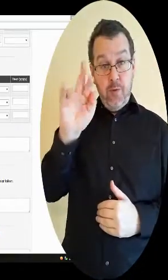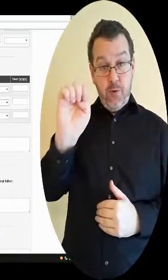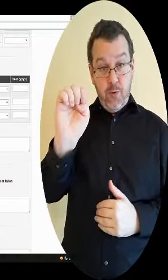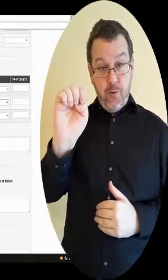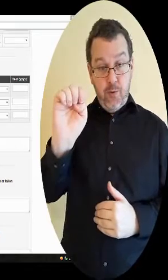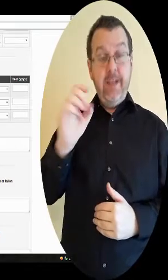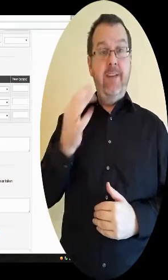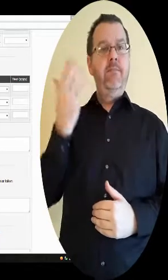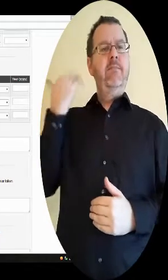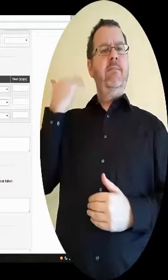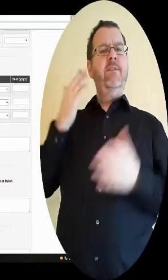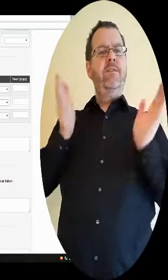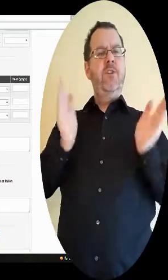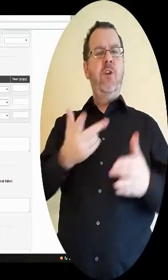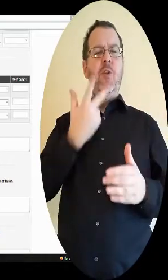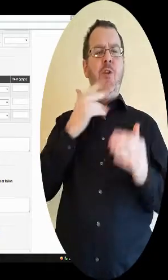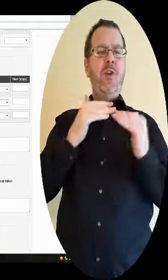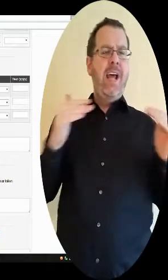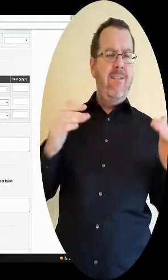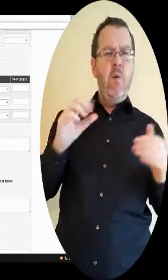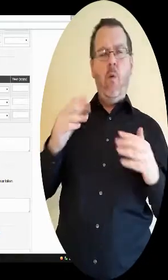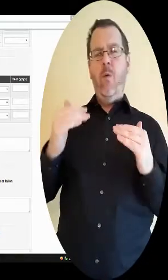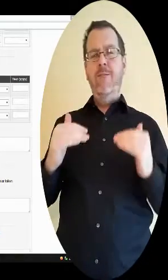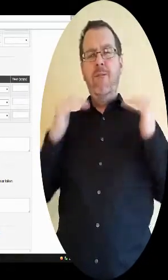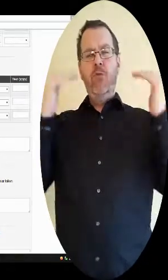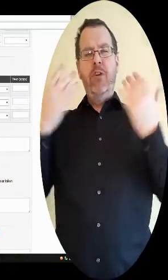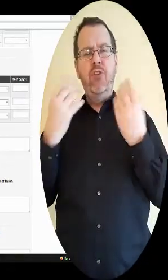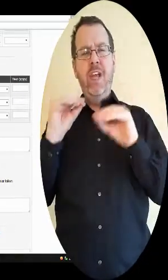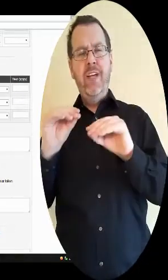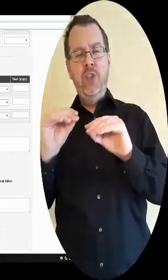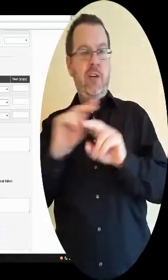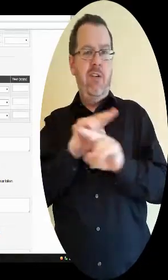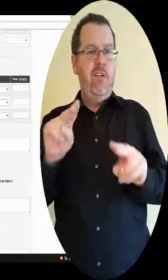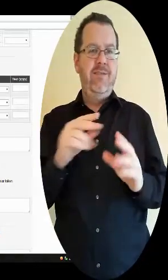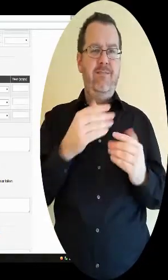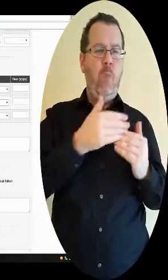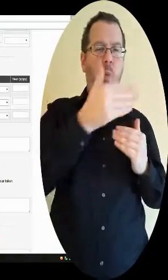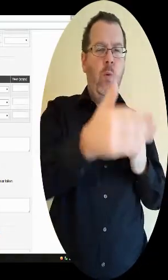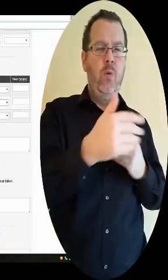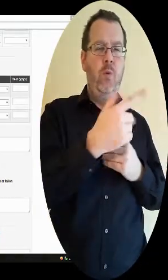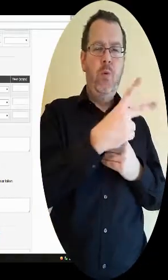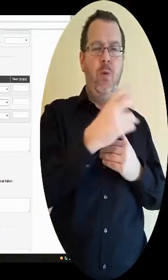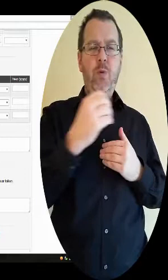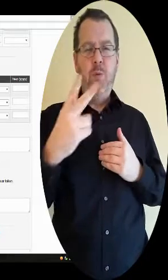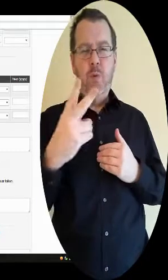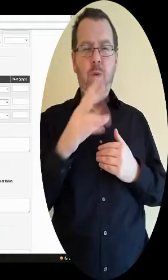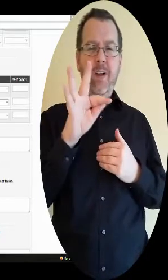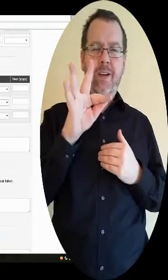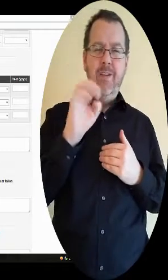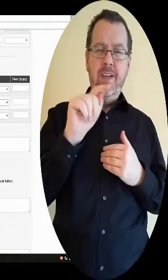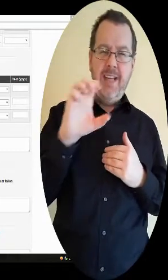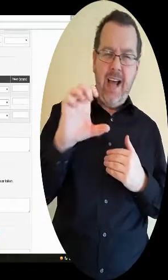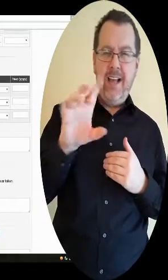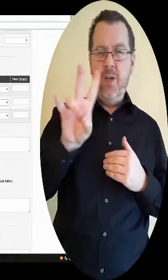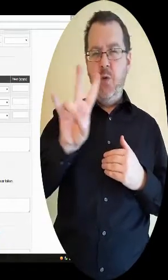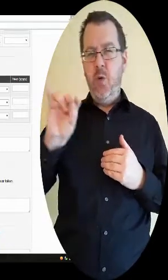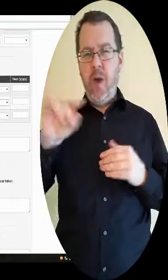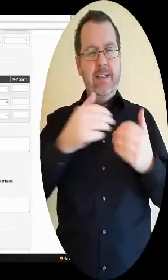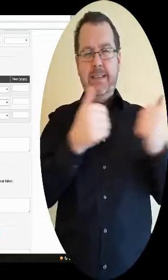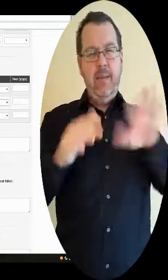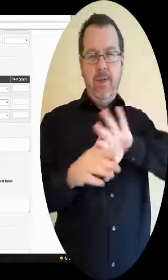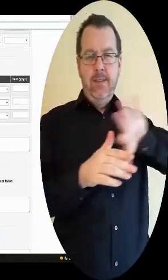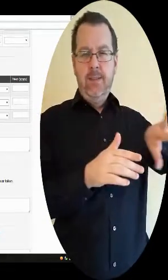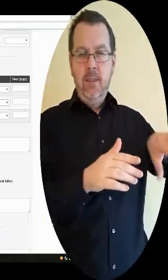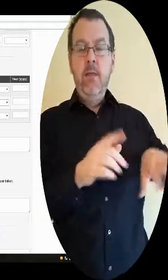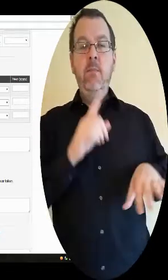presenting third level or further education qualifications other than post-2001 FTAC or QQI qualifications